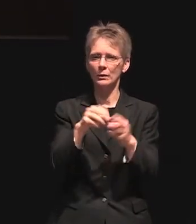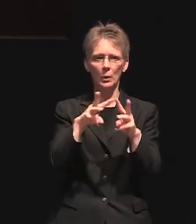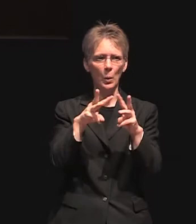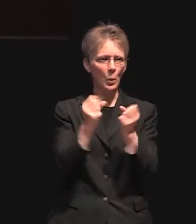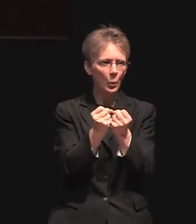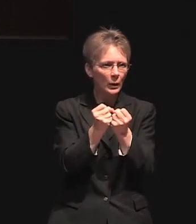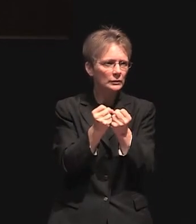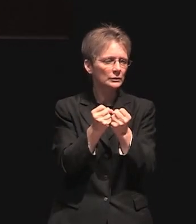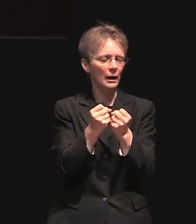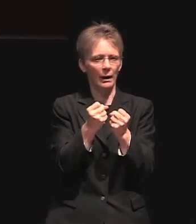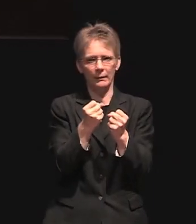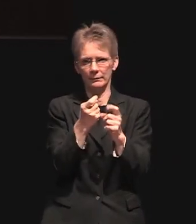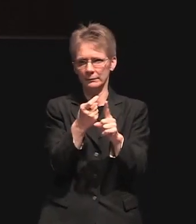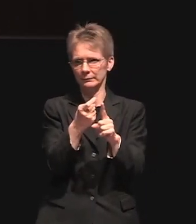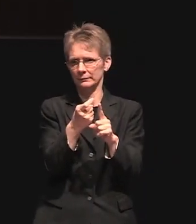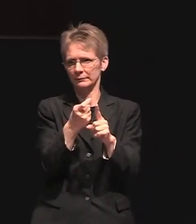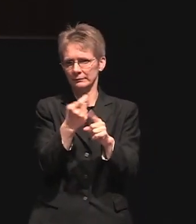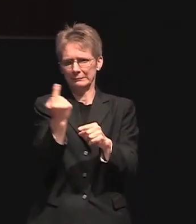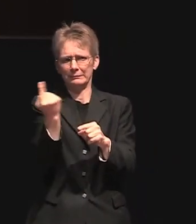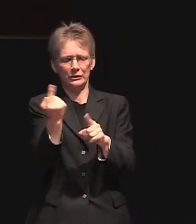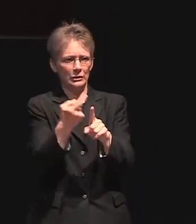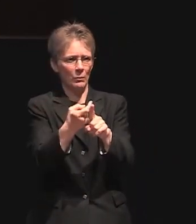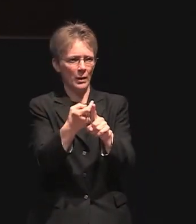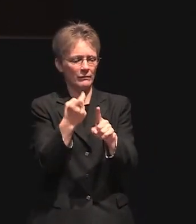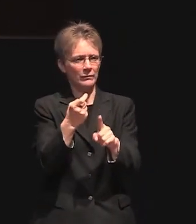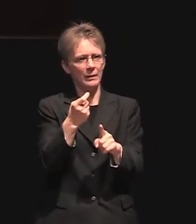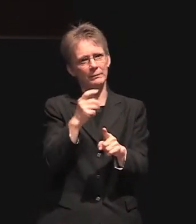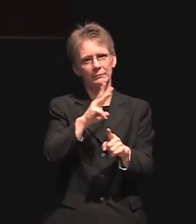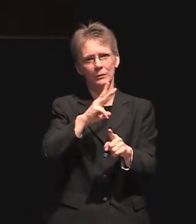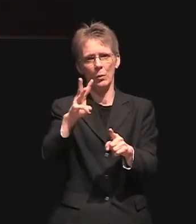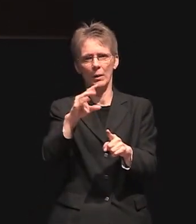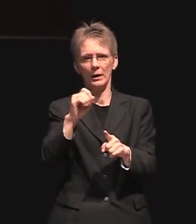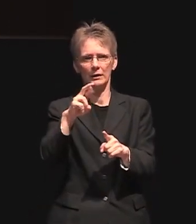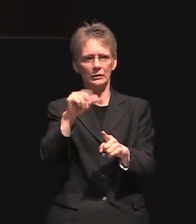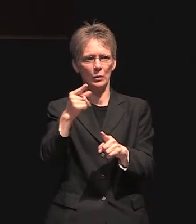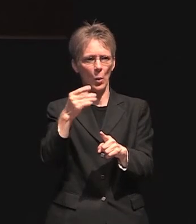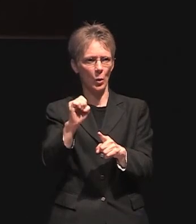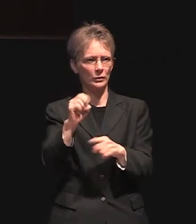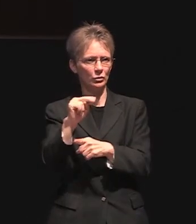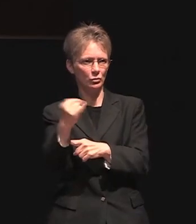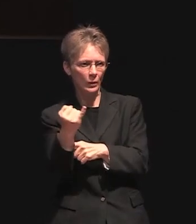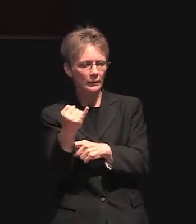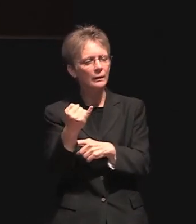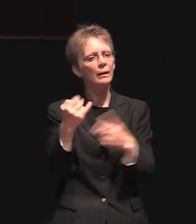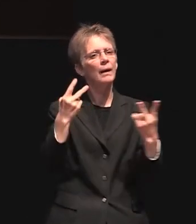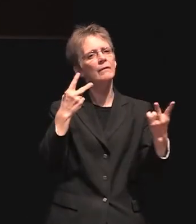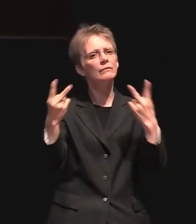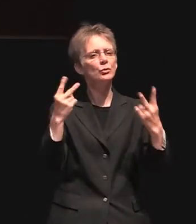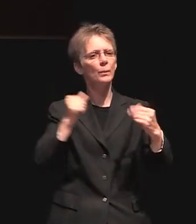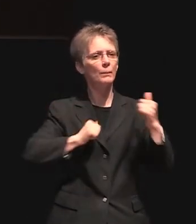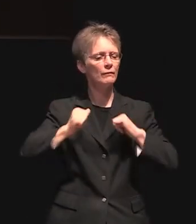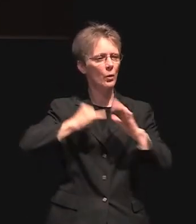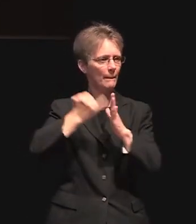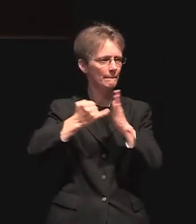musa from west orange new jersey who is a visual and performing artist and art teacher and i believe he is